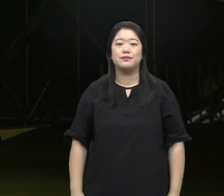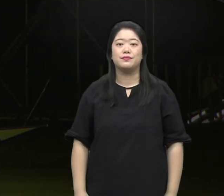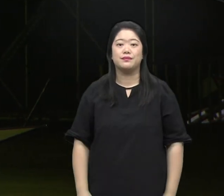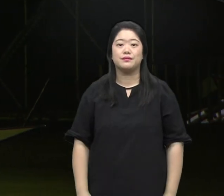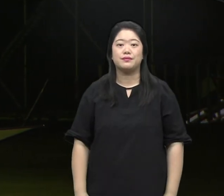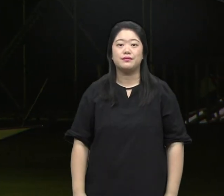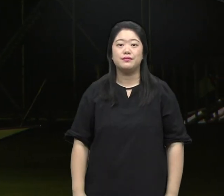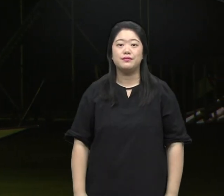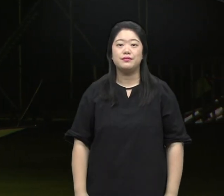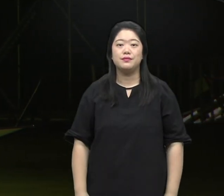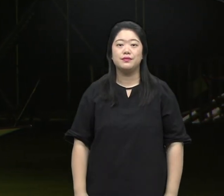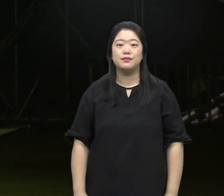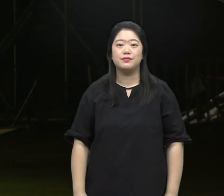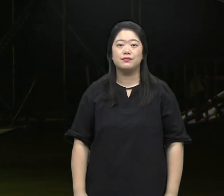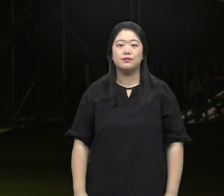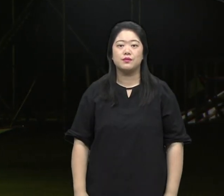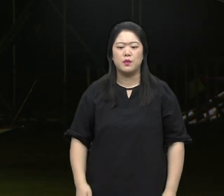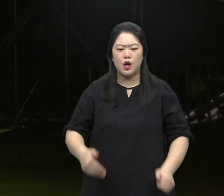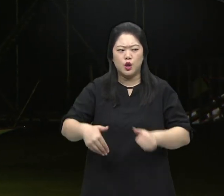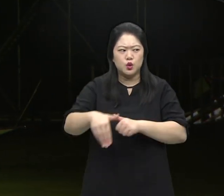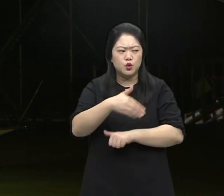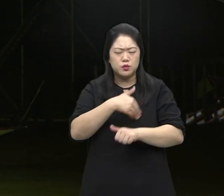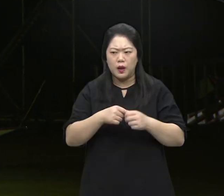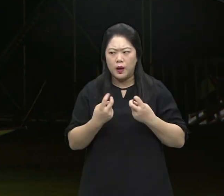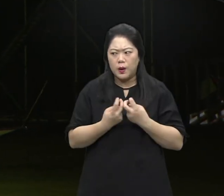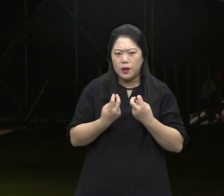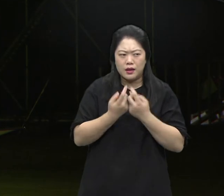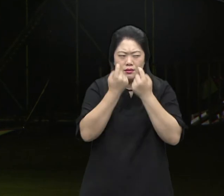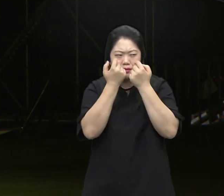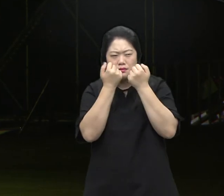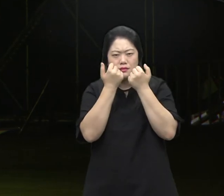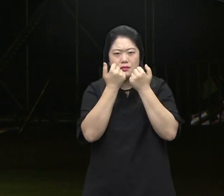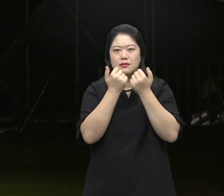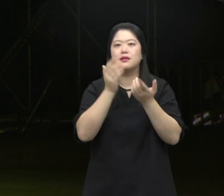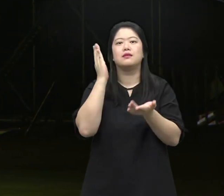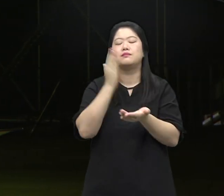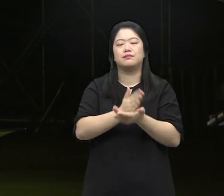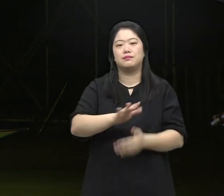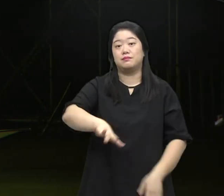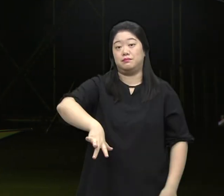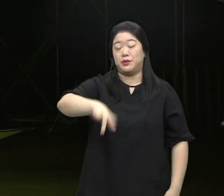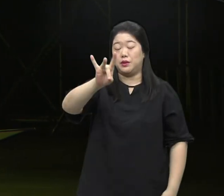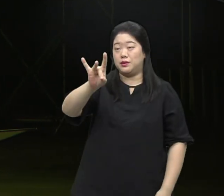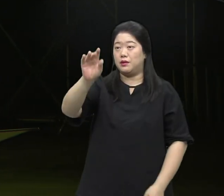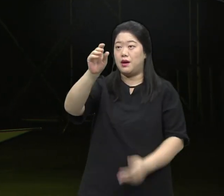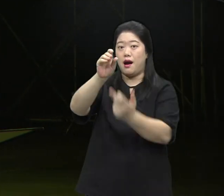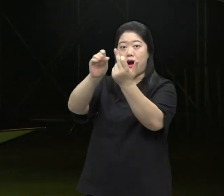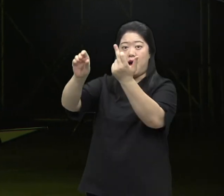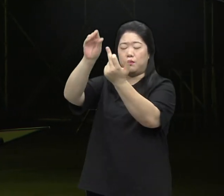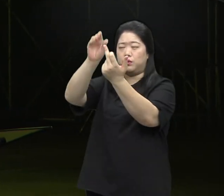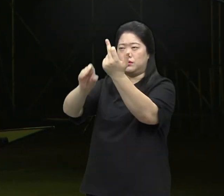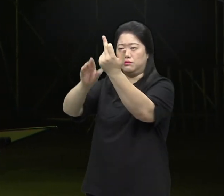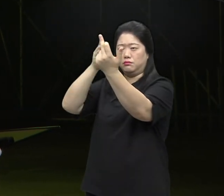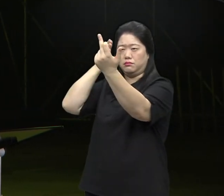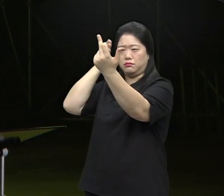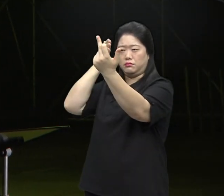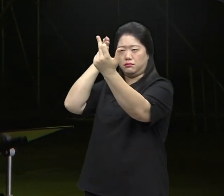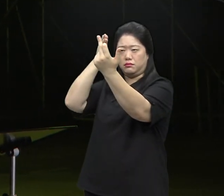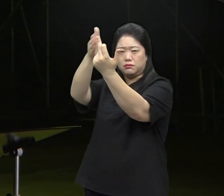it a confession of the evangelist. Do not look to people, but in order to say,